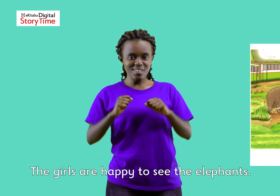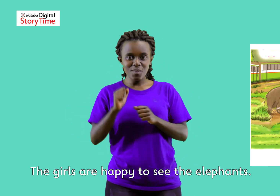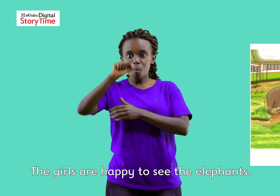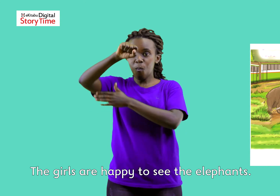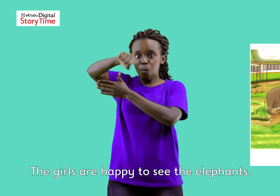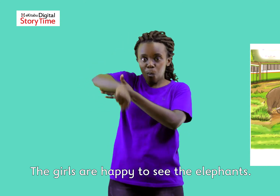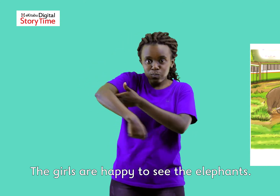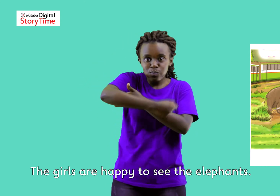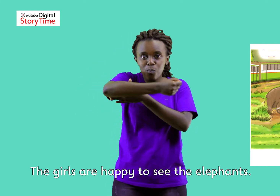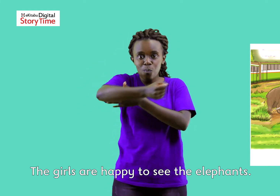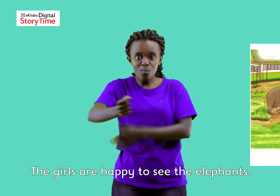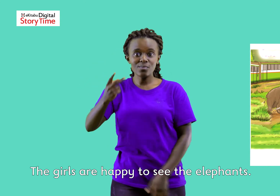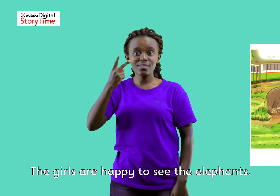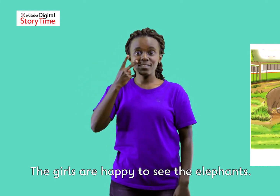The girls are happy to see the elephants.